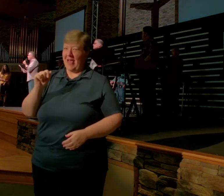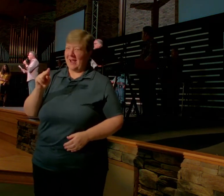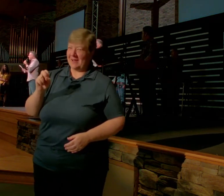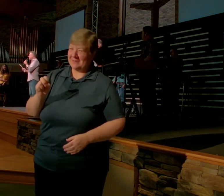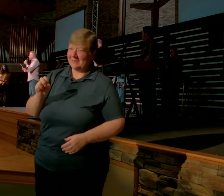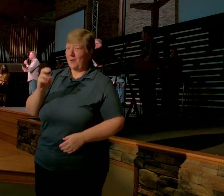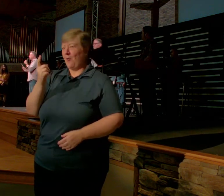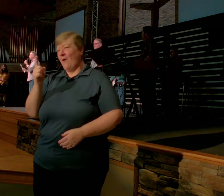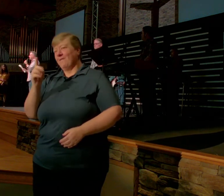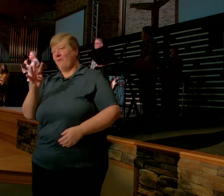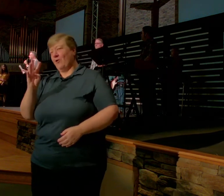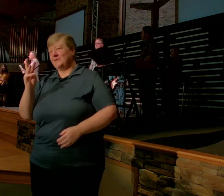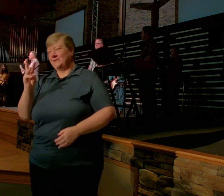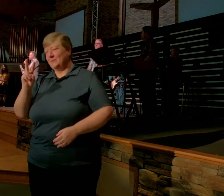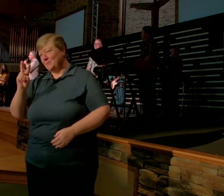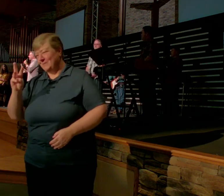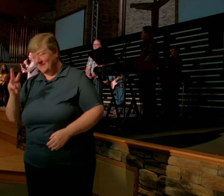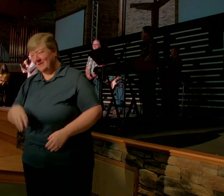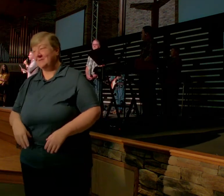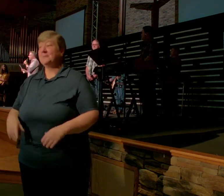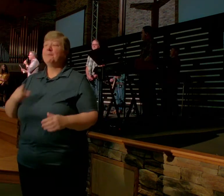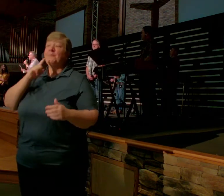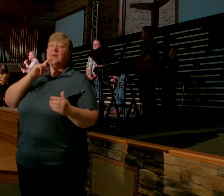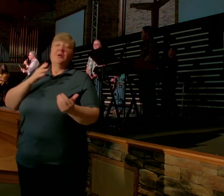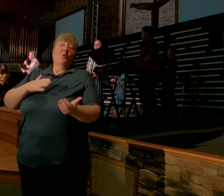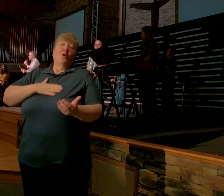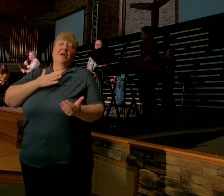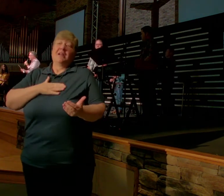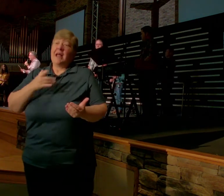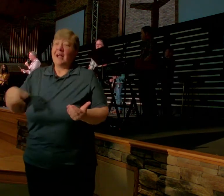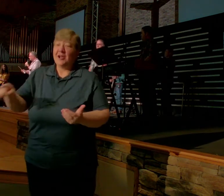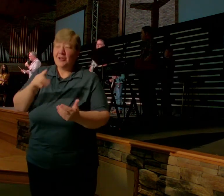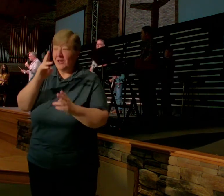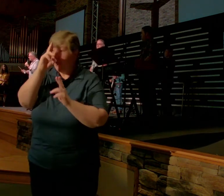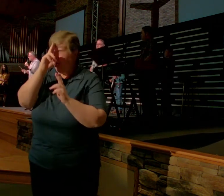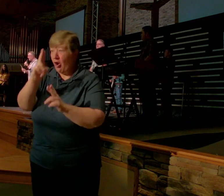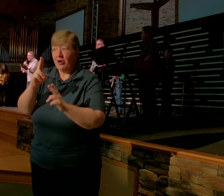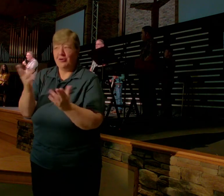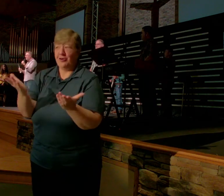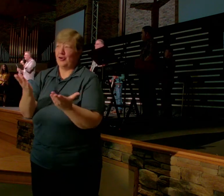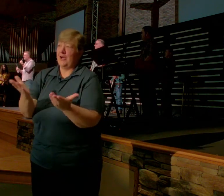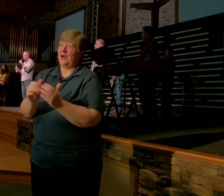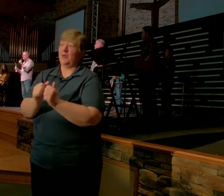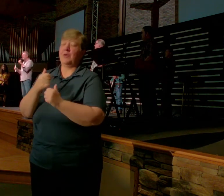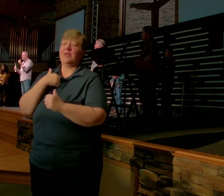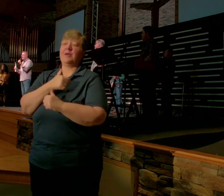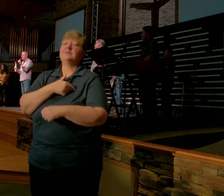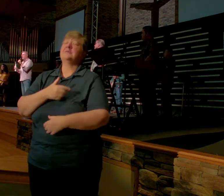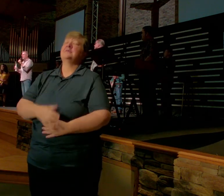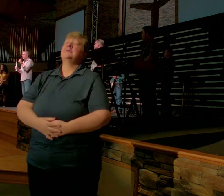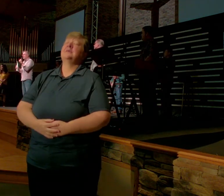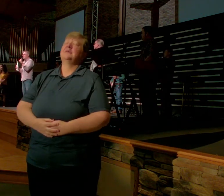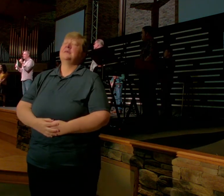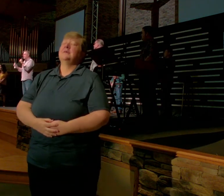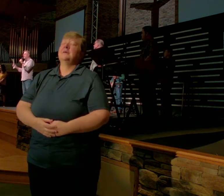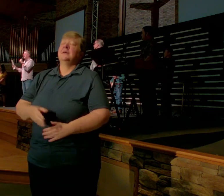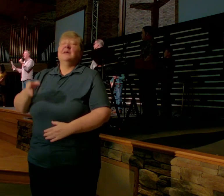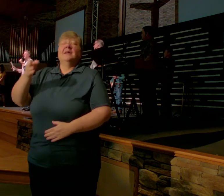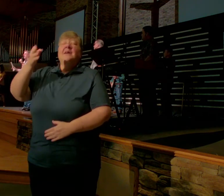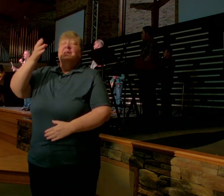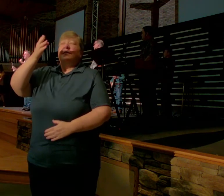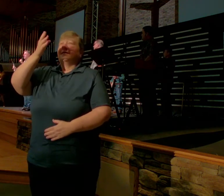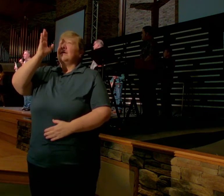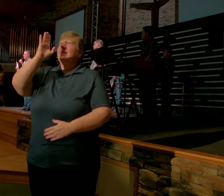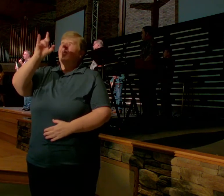really are glad and honored that you're here with us. God does so many things